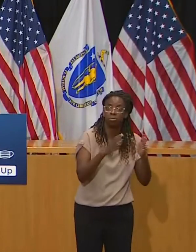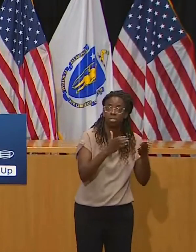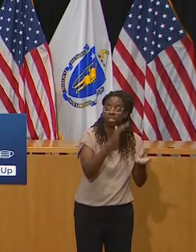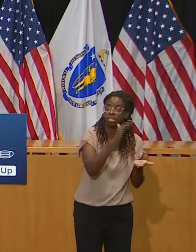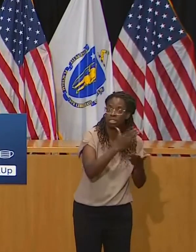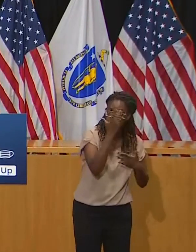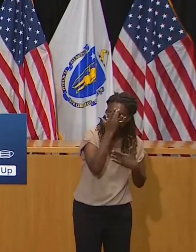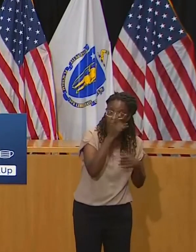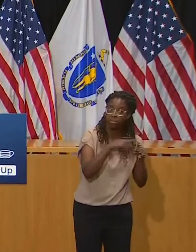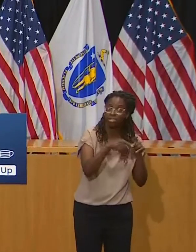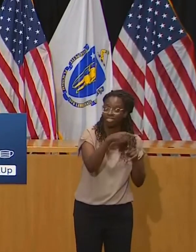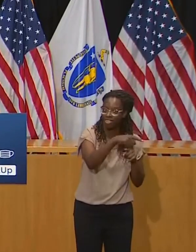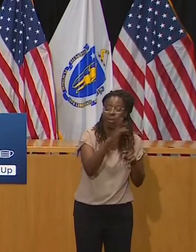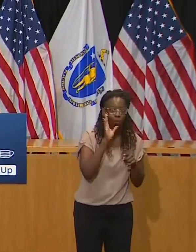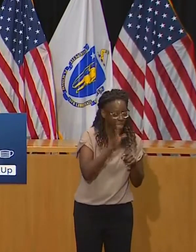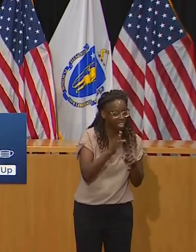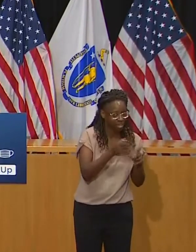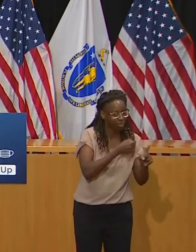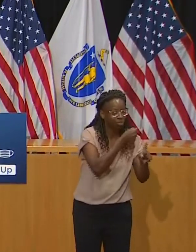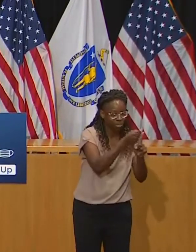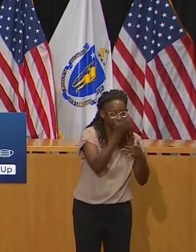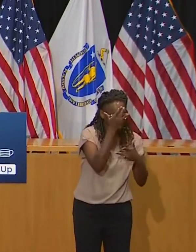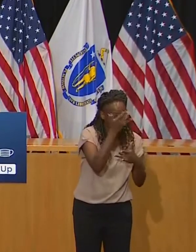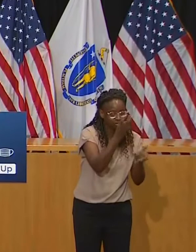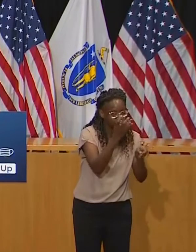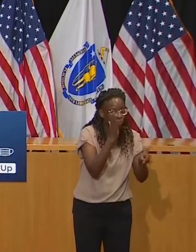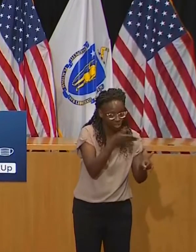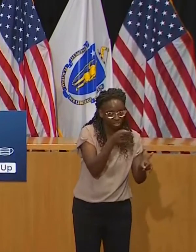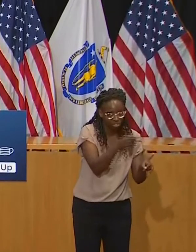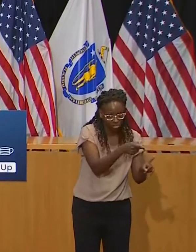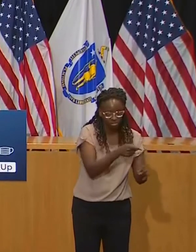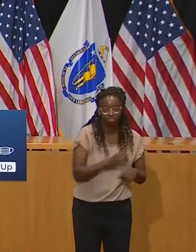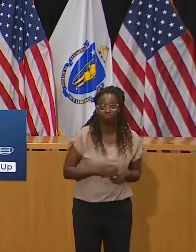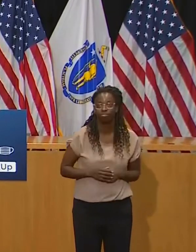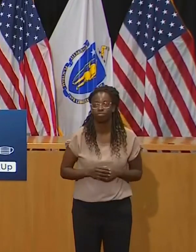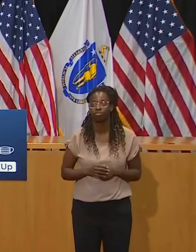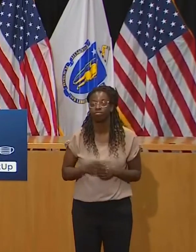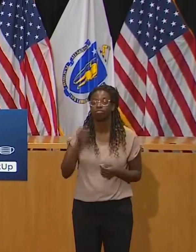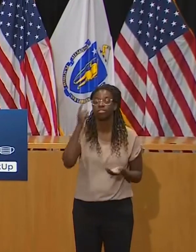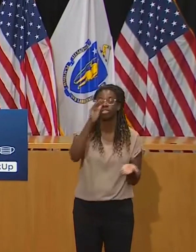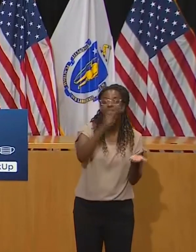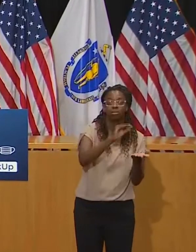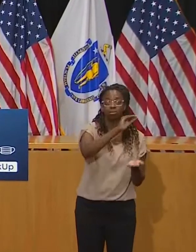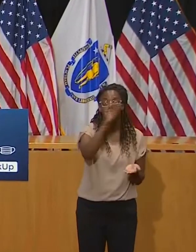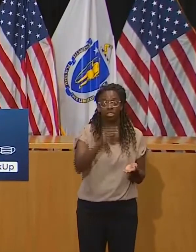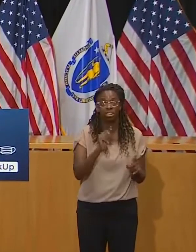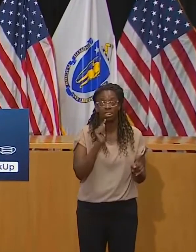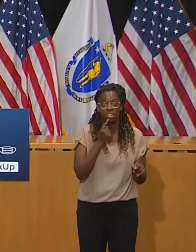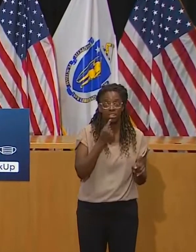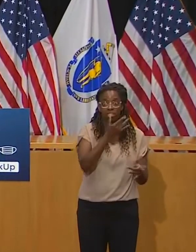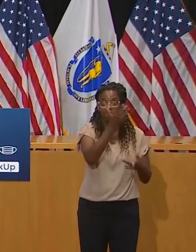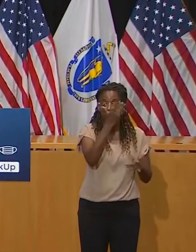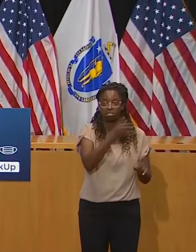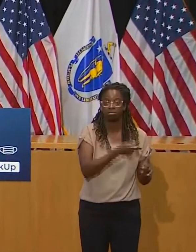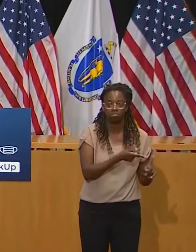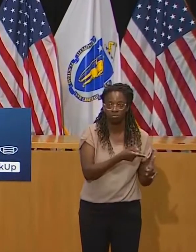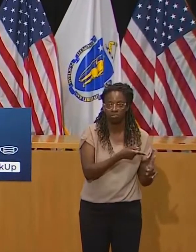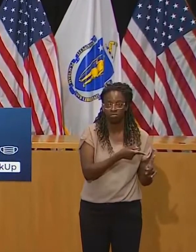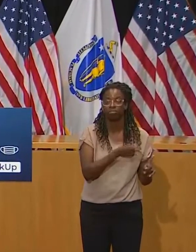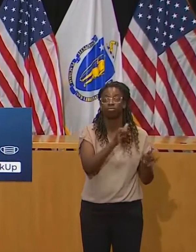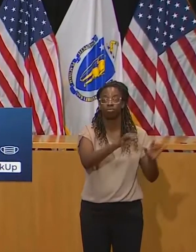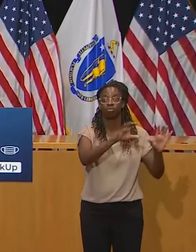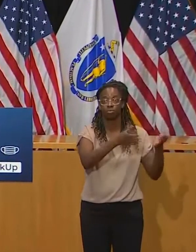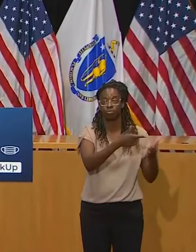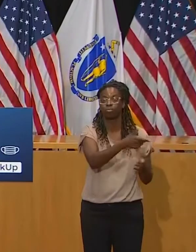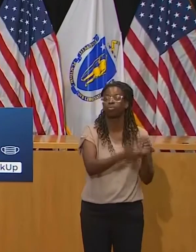forget that. But for many of these folks, they don't get that sick. They just carry it around and give it to others, which makes